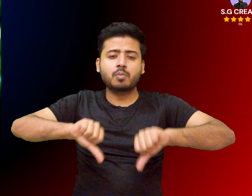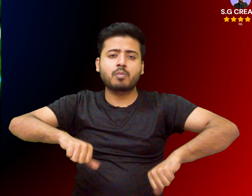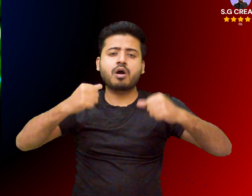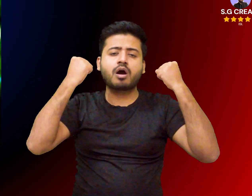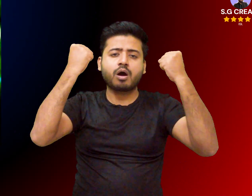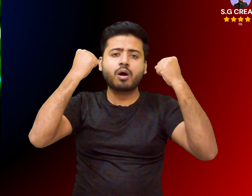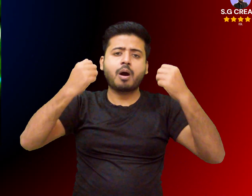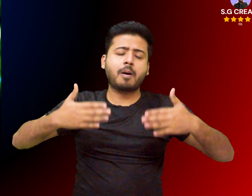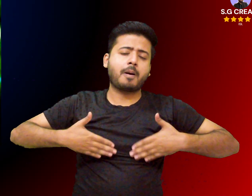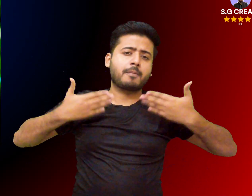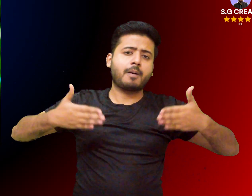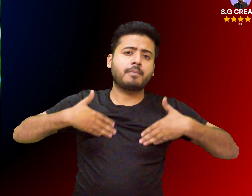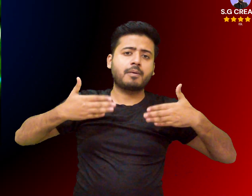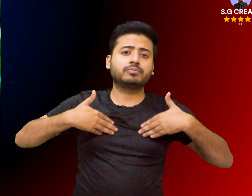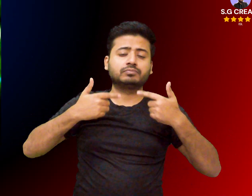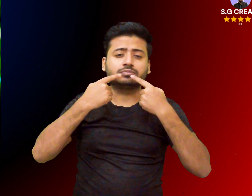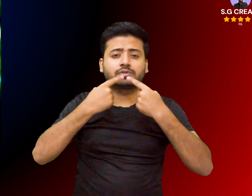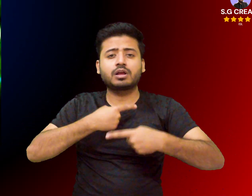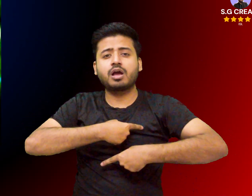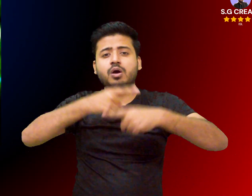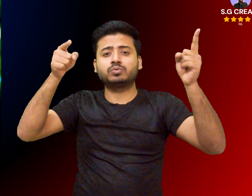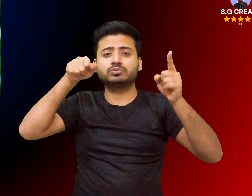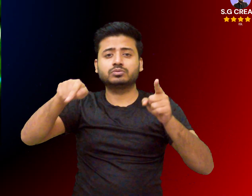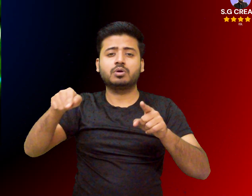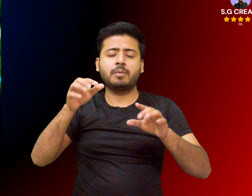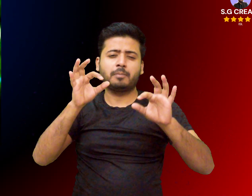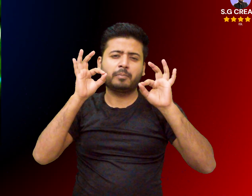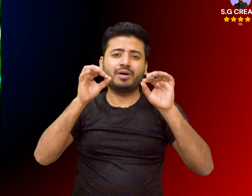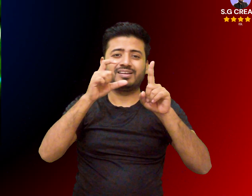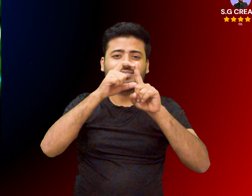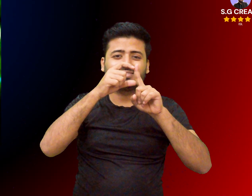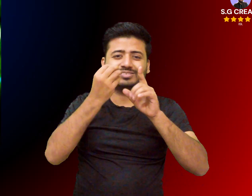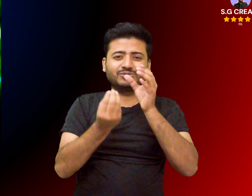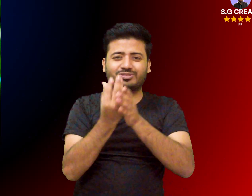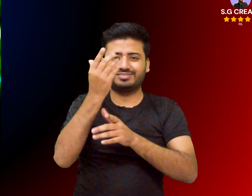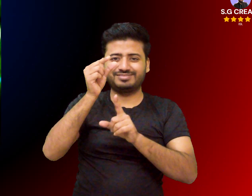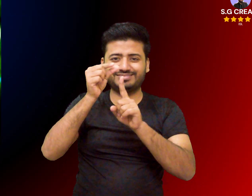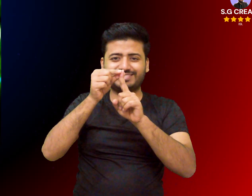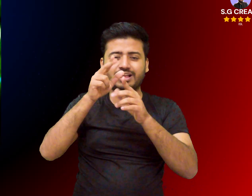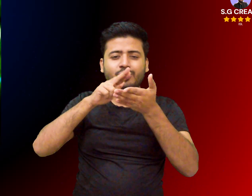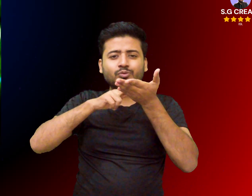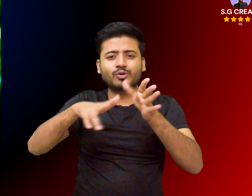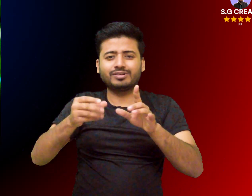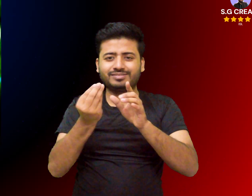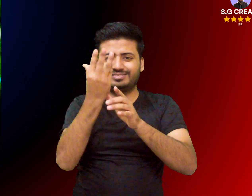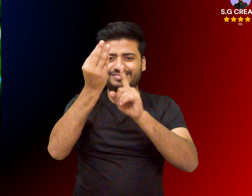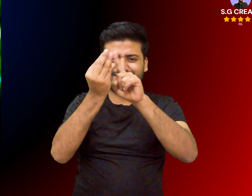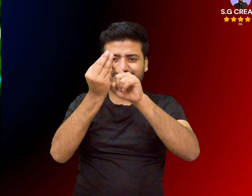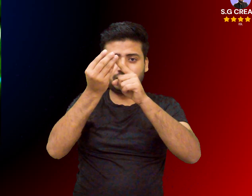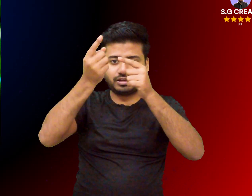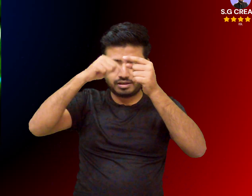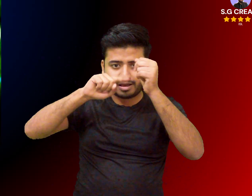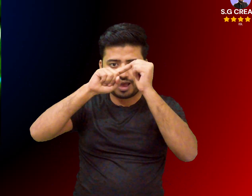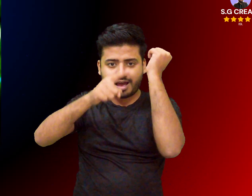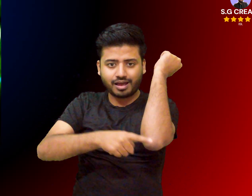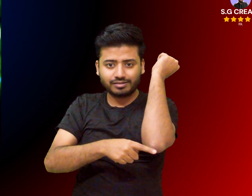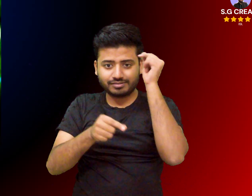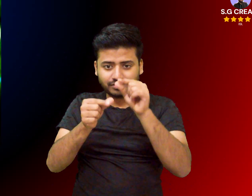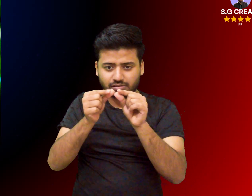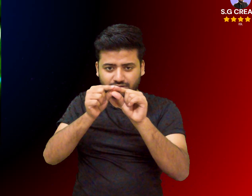parts enhance flavor optional dandelion tea can have an earthy or bitter taste you can enhance the flavor with